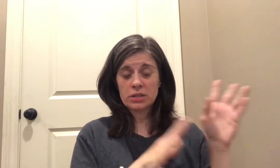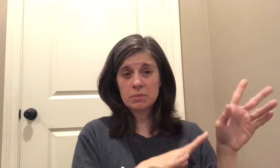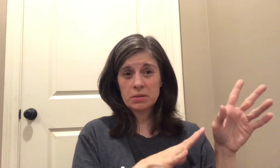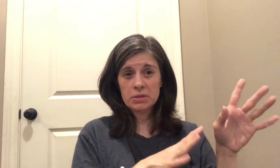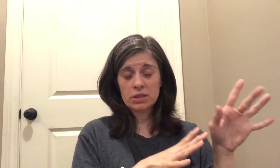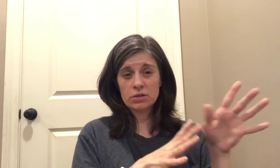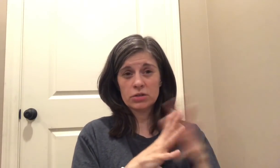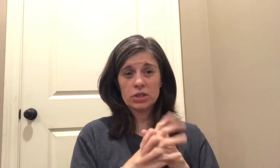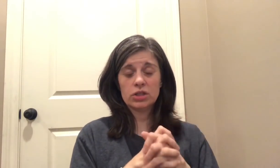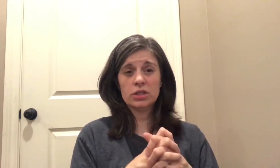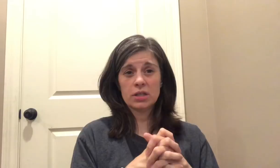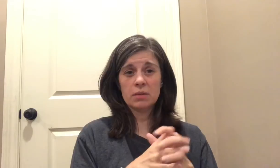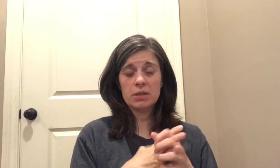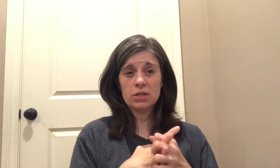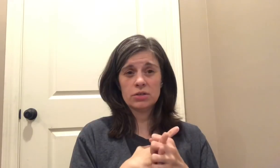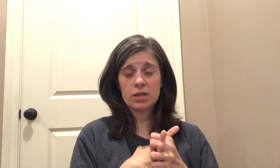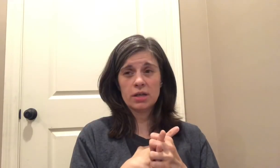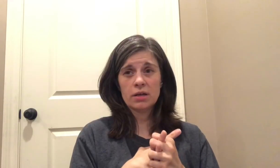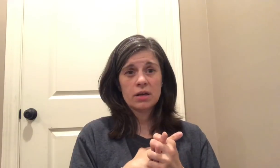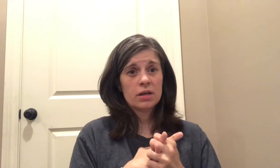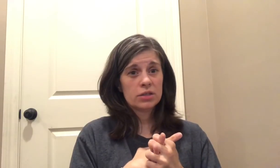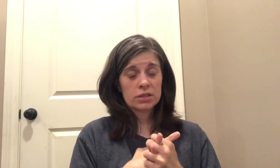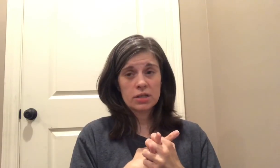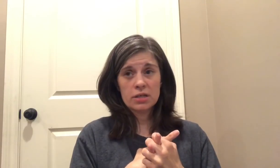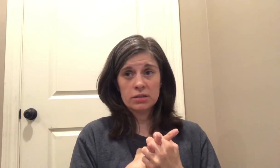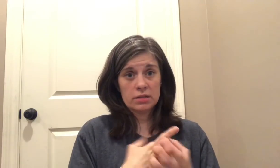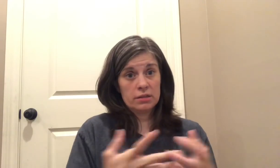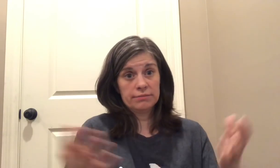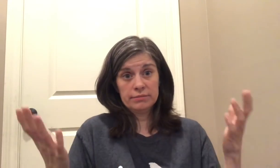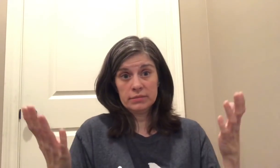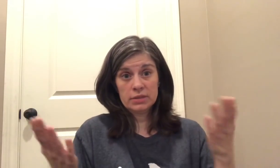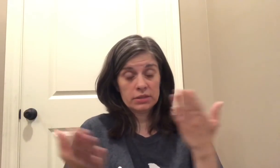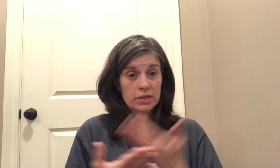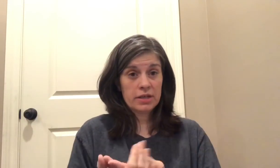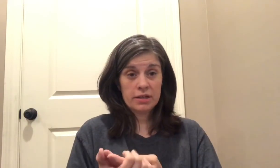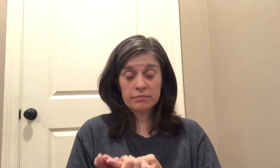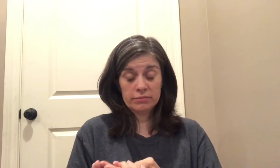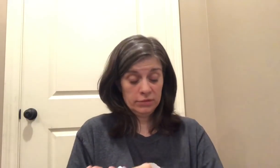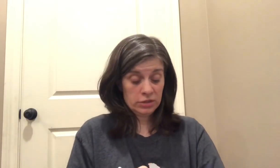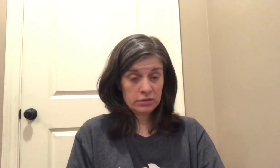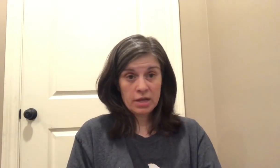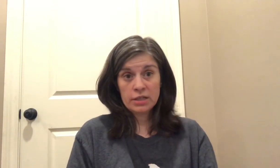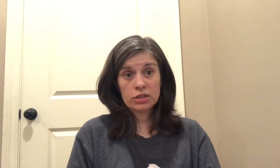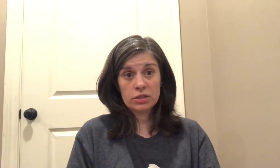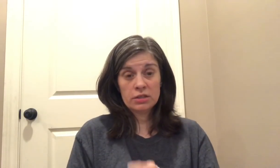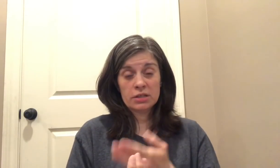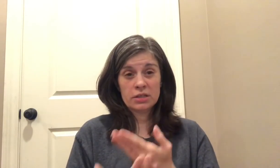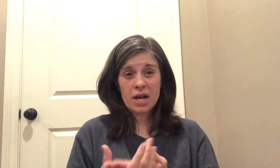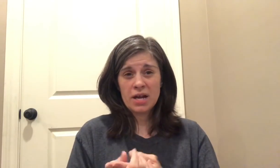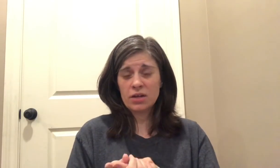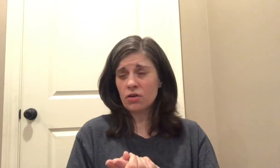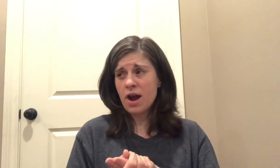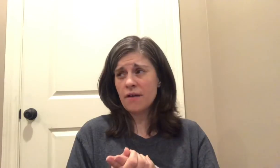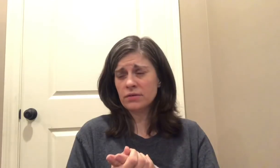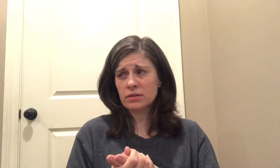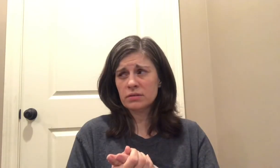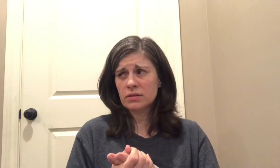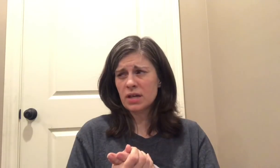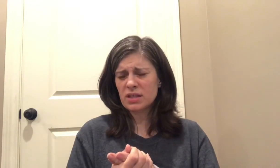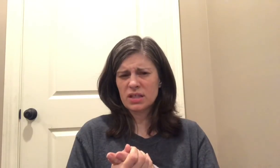some of the materials that she's going to be using just because this lady looks like she it's diane craft I think